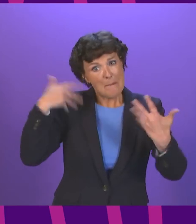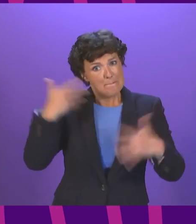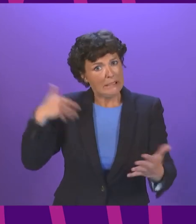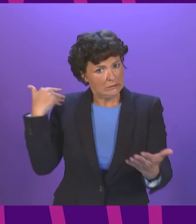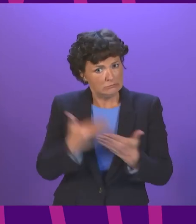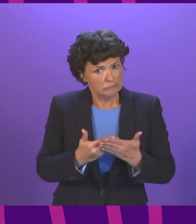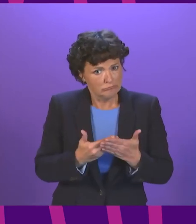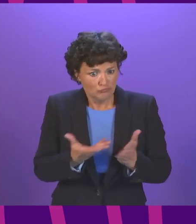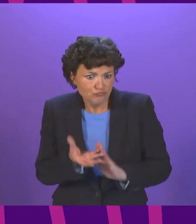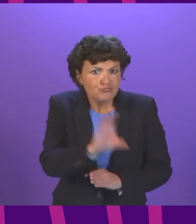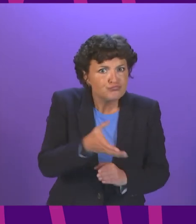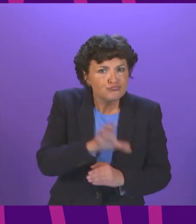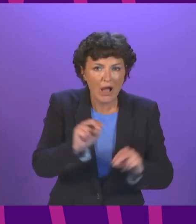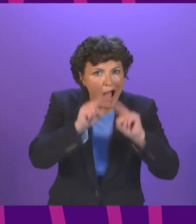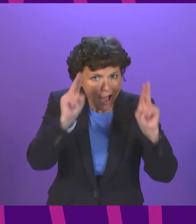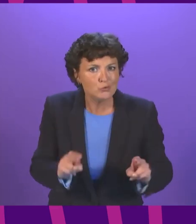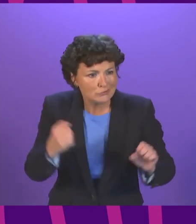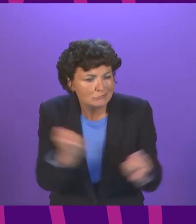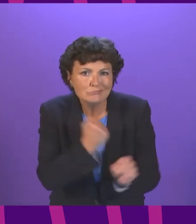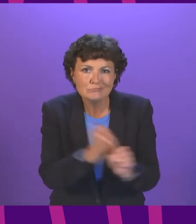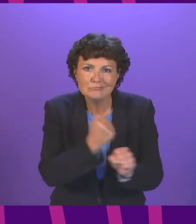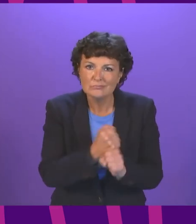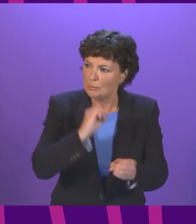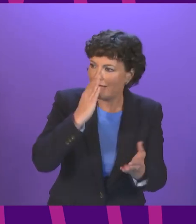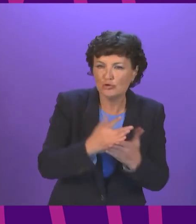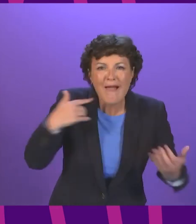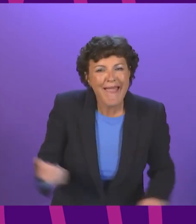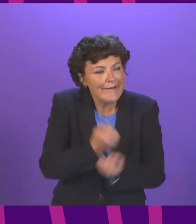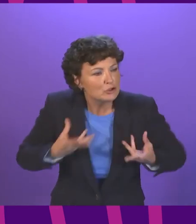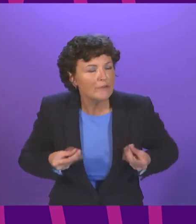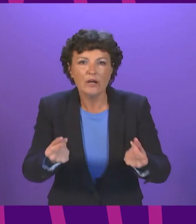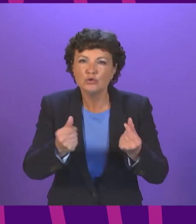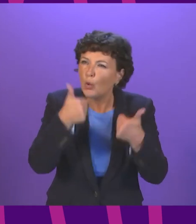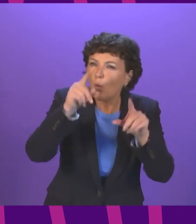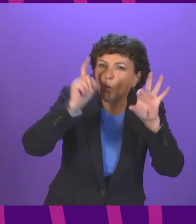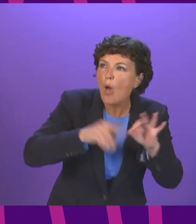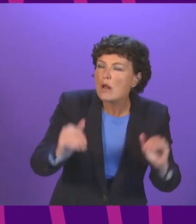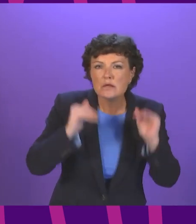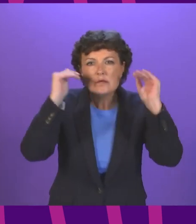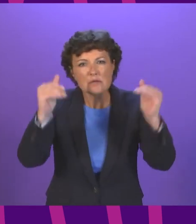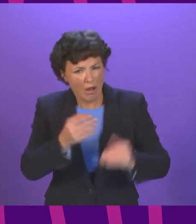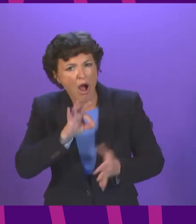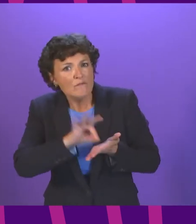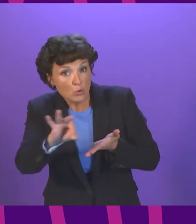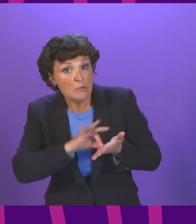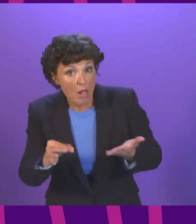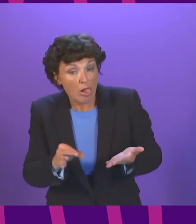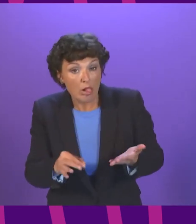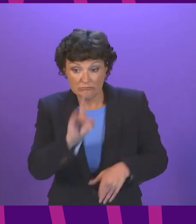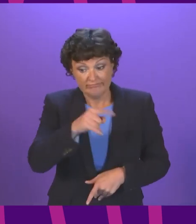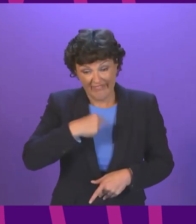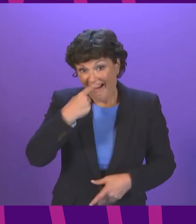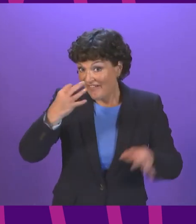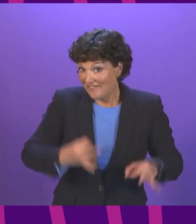further improve the availability of good quality, affordable, energy-efficient homes I can confirm that we will invest almost £3